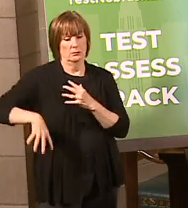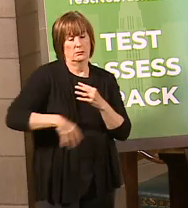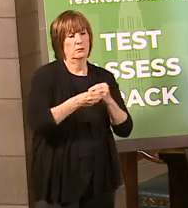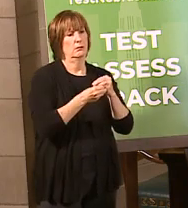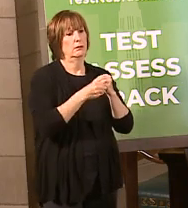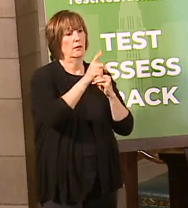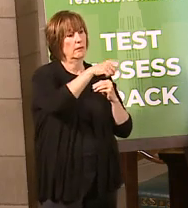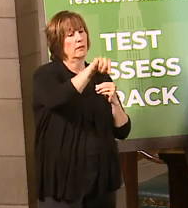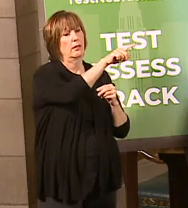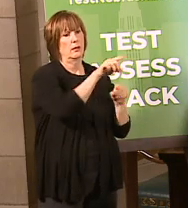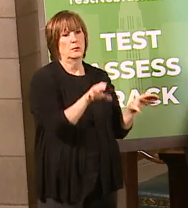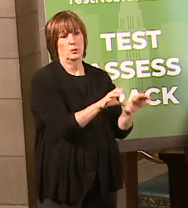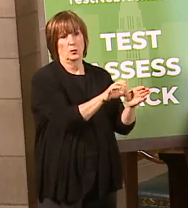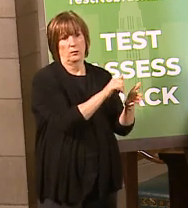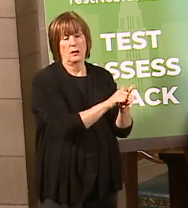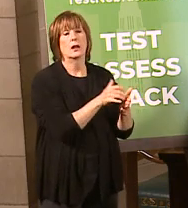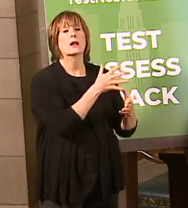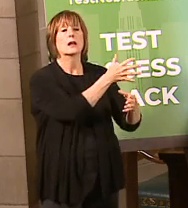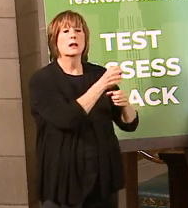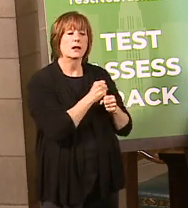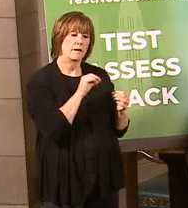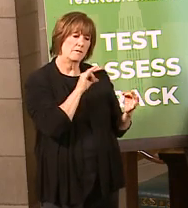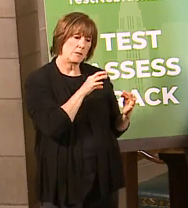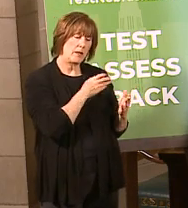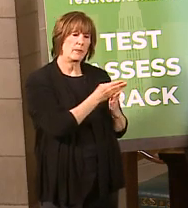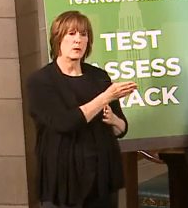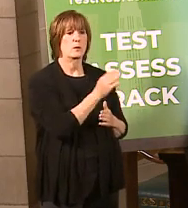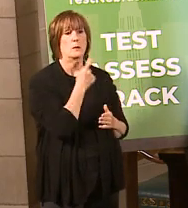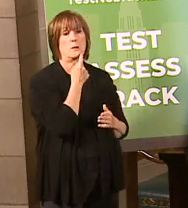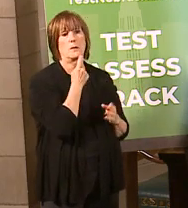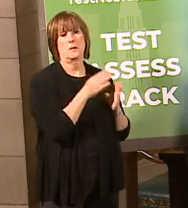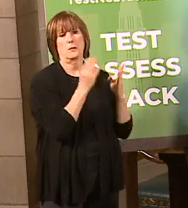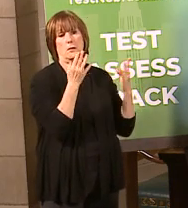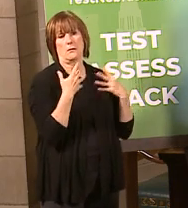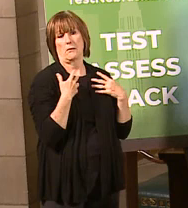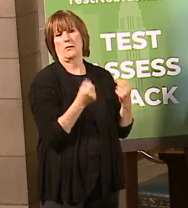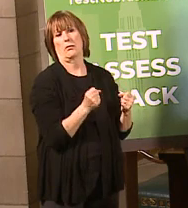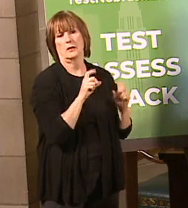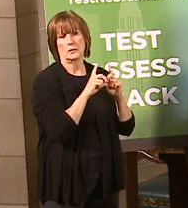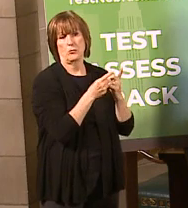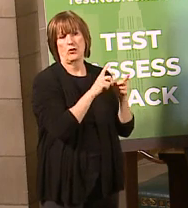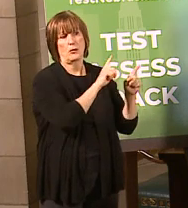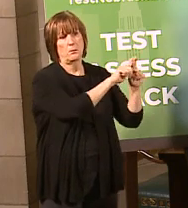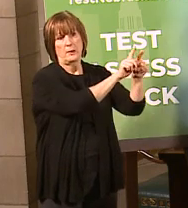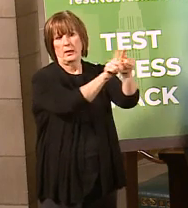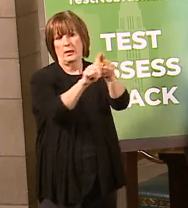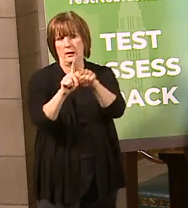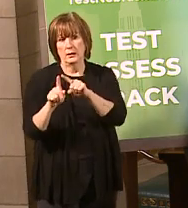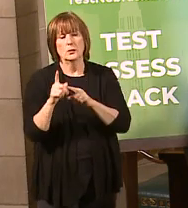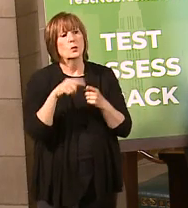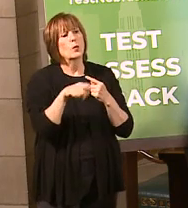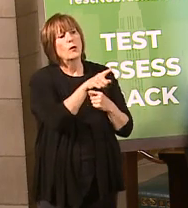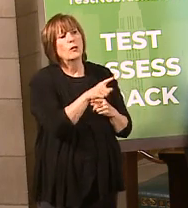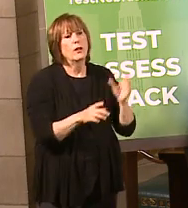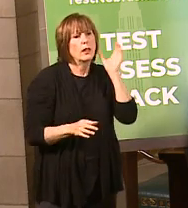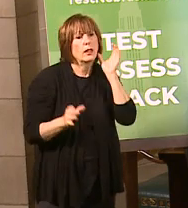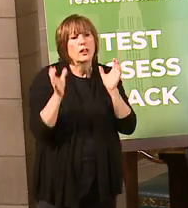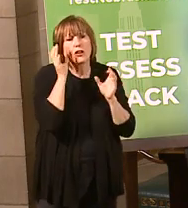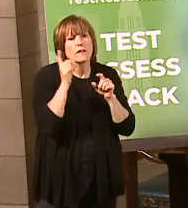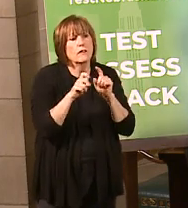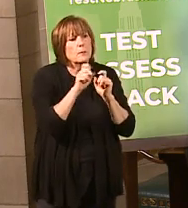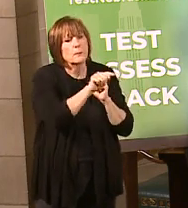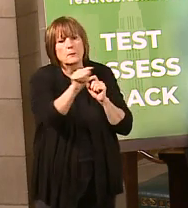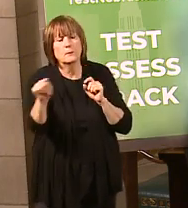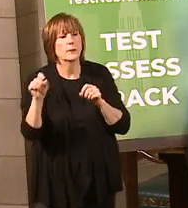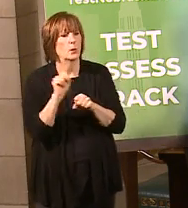food processors doing. And we also get that feedback back through our local public health departments and the kind of feedback they're hearing from workers directly